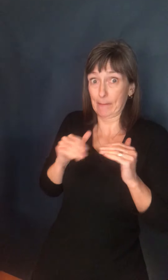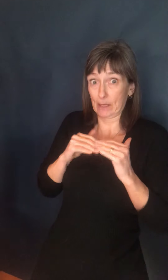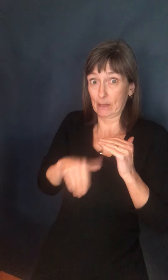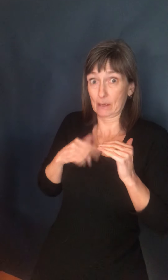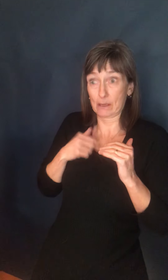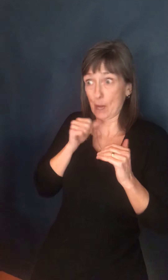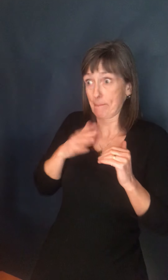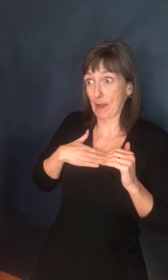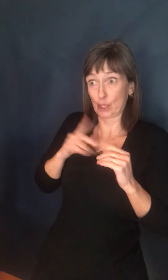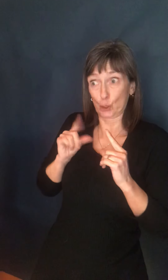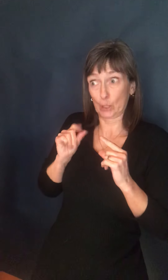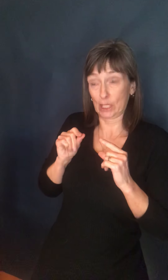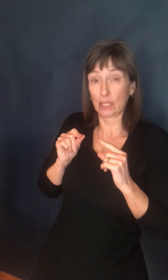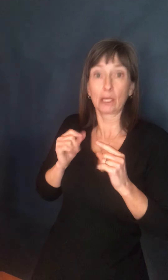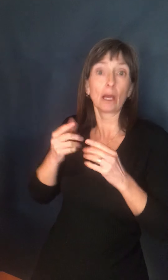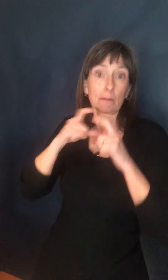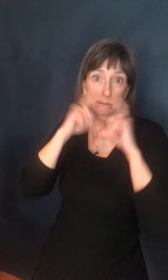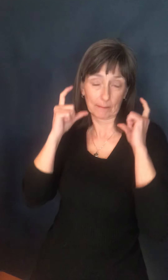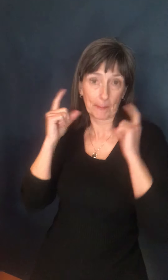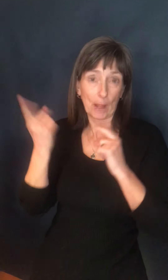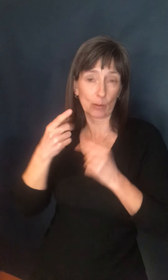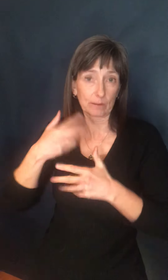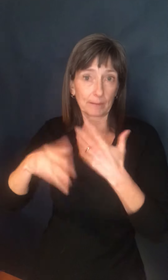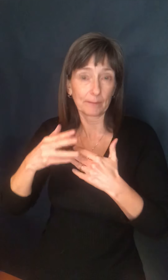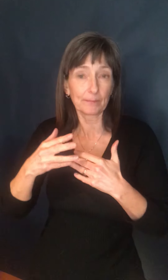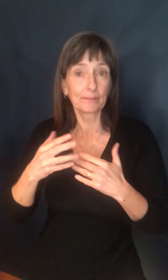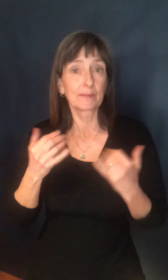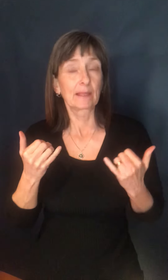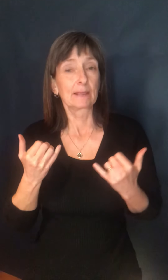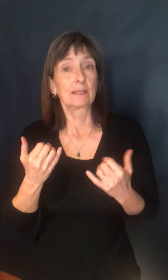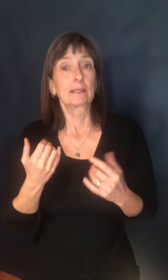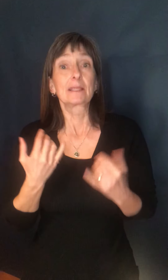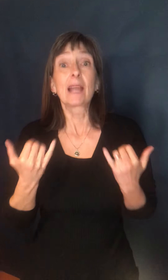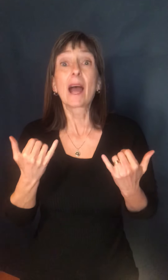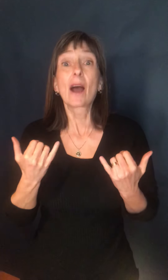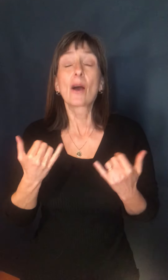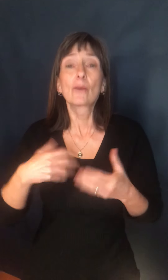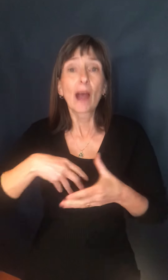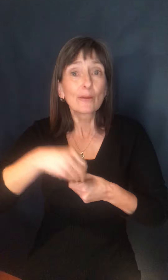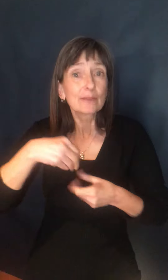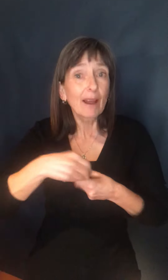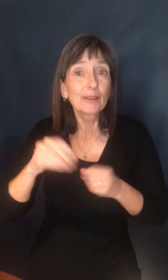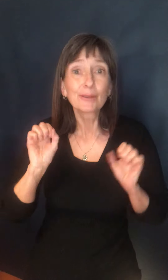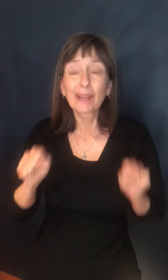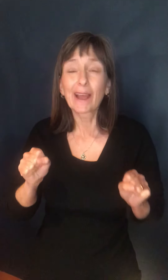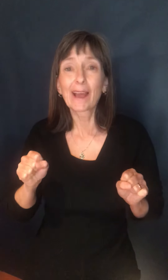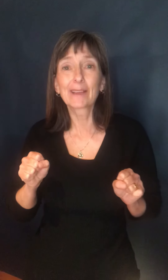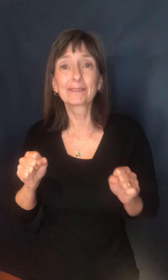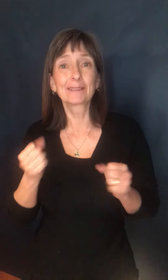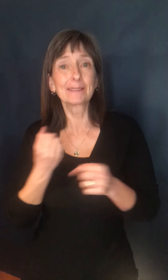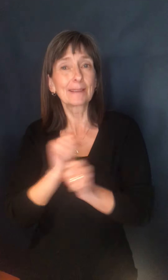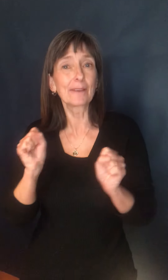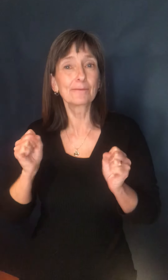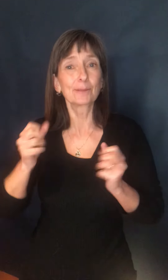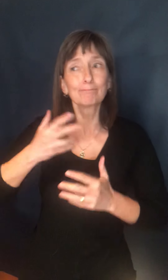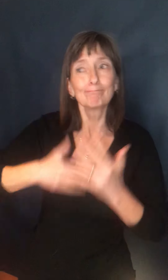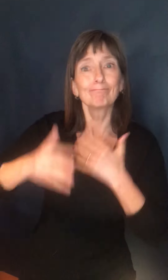-19 in our province is a gift. Now is the time to safely reconnect with one another and get back to the activities we enjoy. Let's appreciate